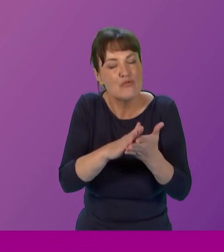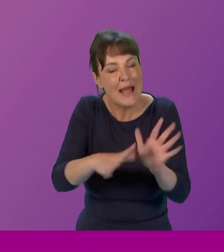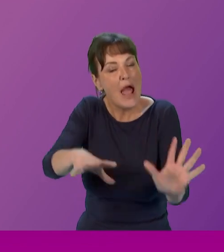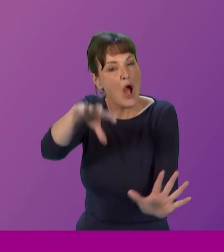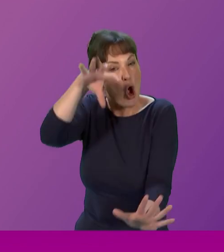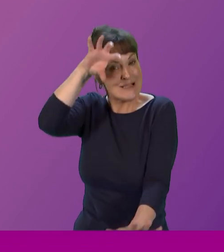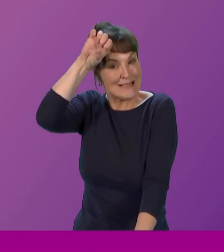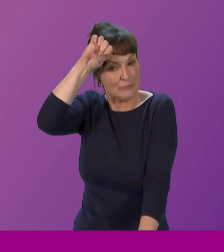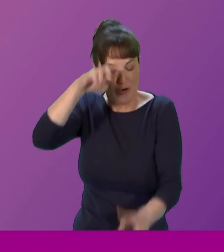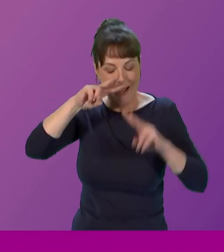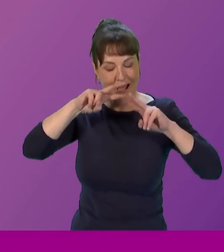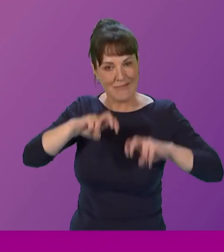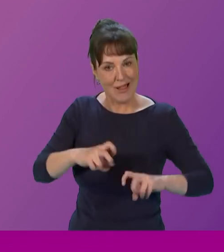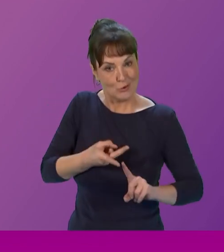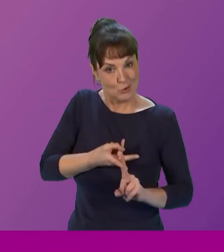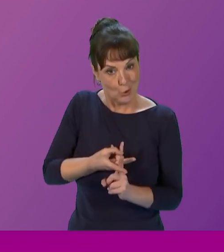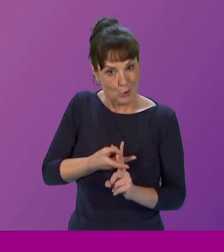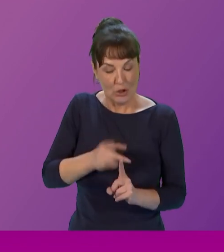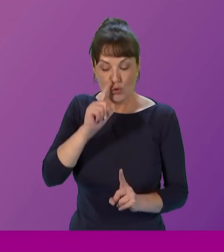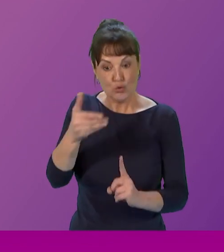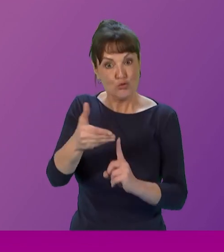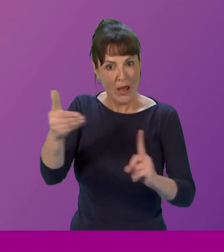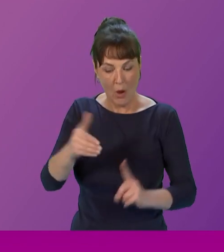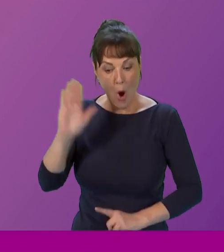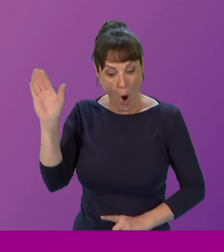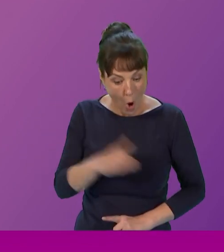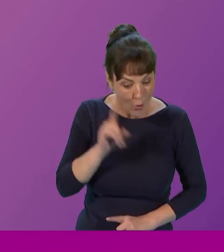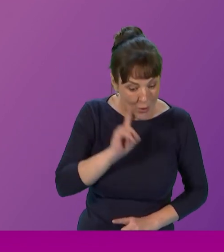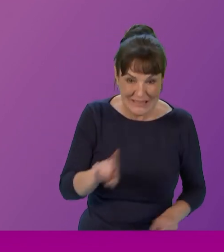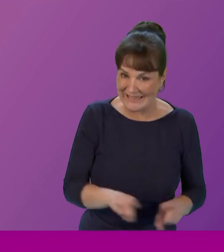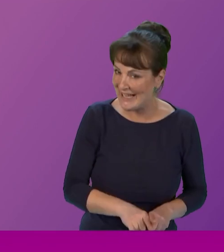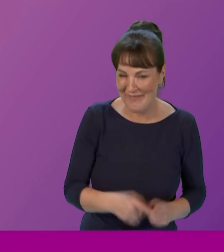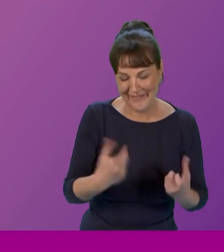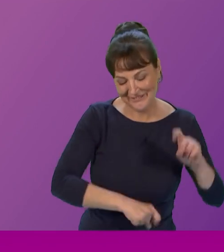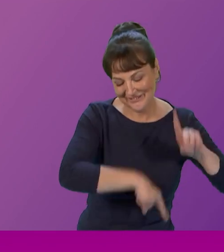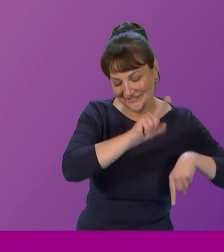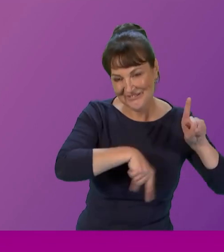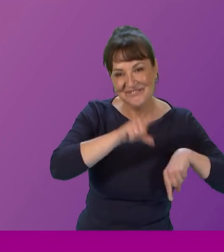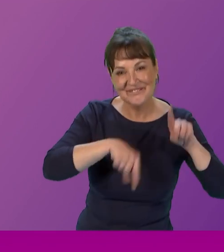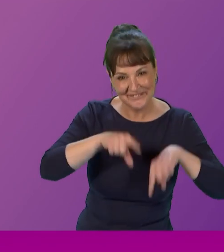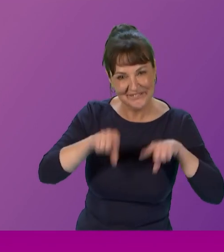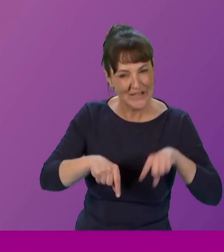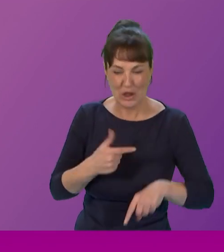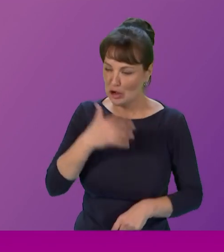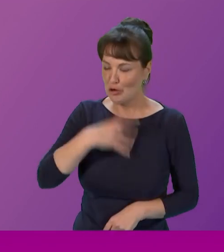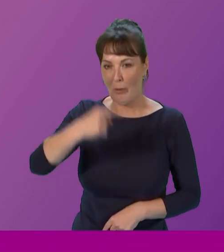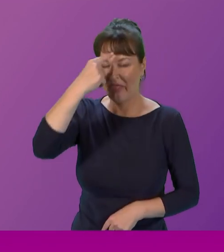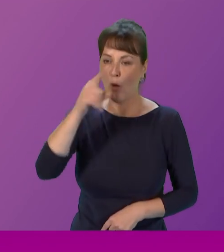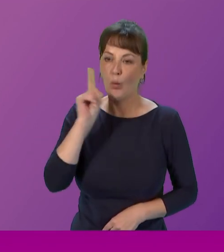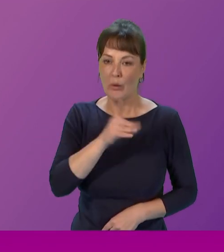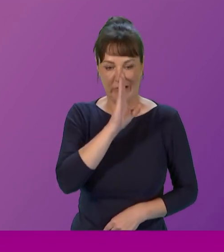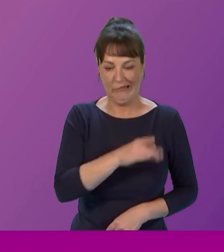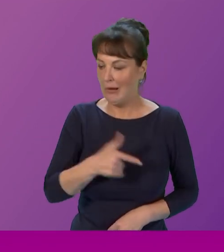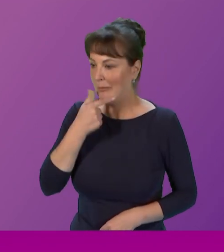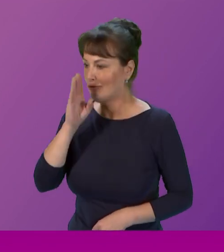analytic tool to recognize that all women are not the same that all men are not the same that we need to go beyond mere gendered differences